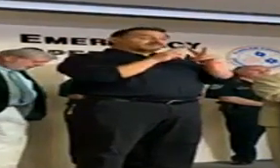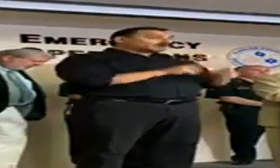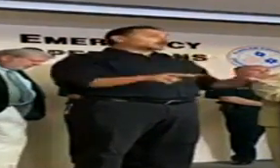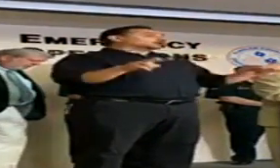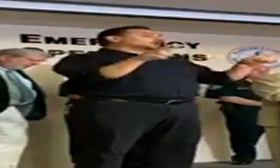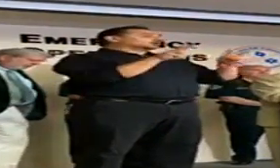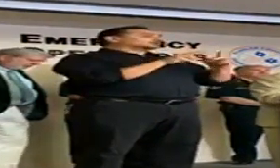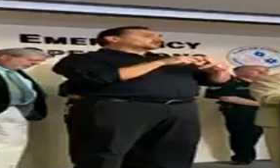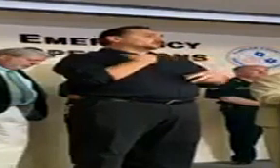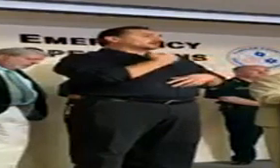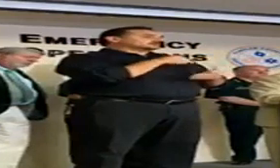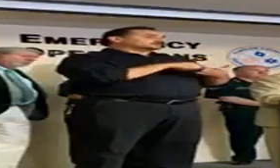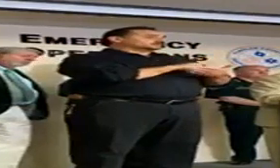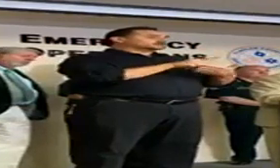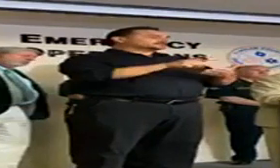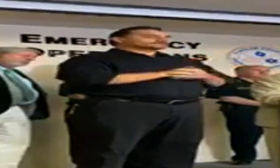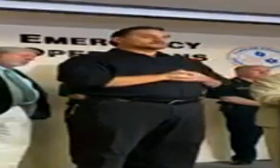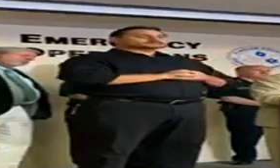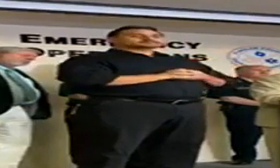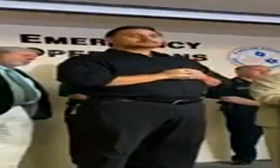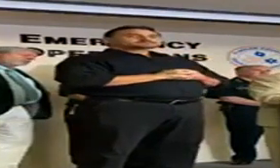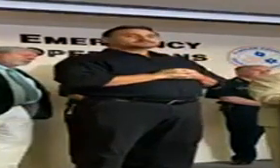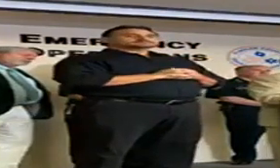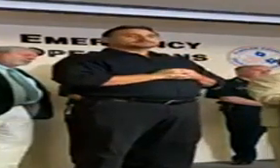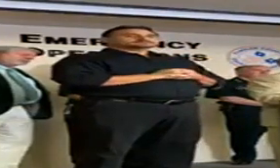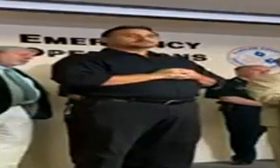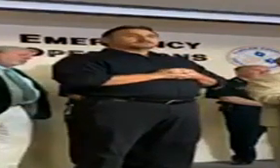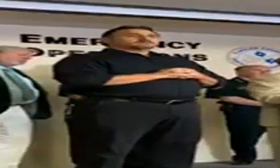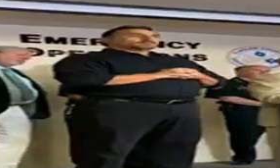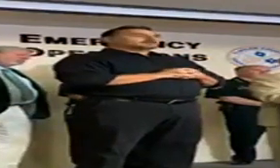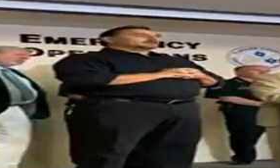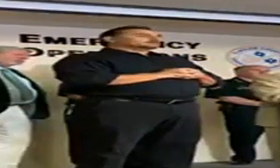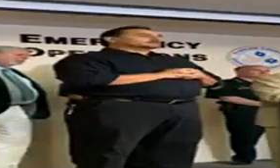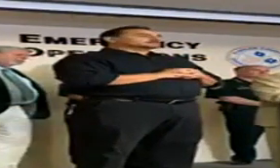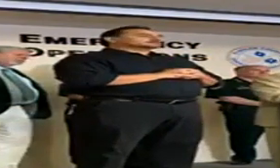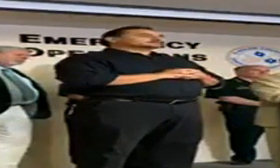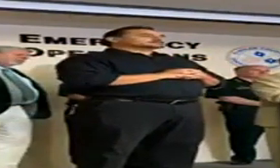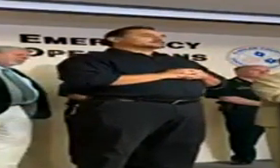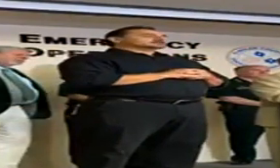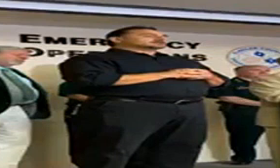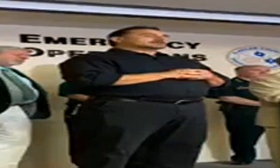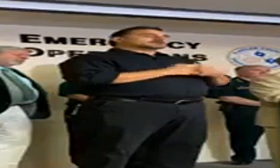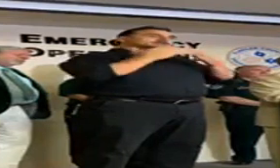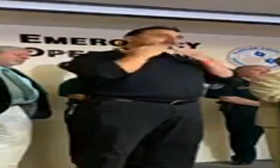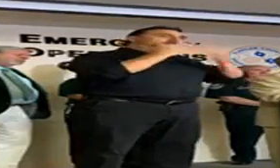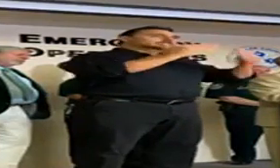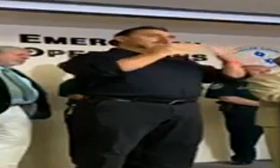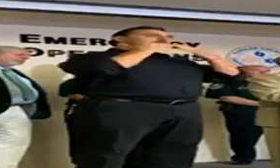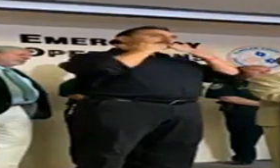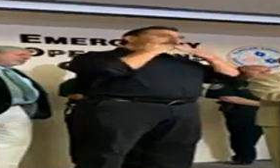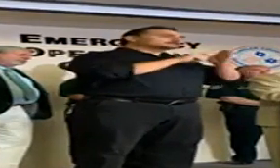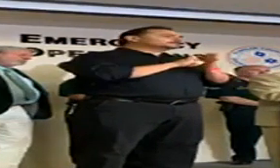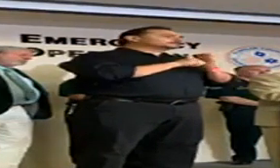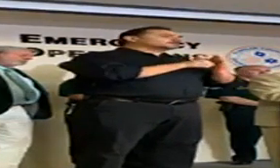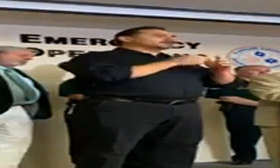to us this week. I can't express enough thanks and gratitude to